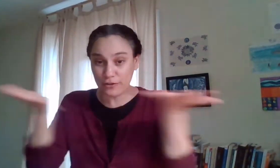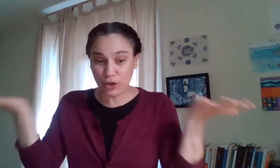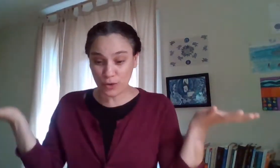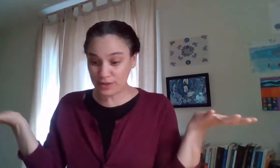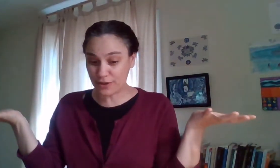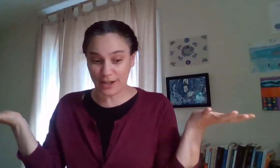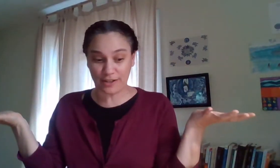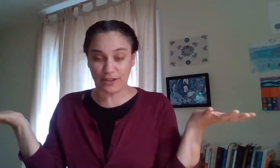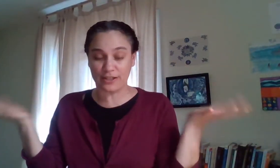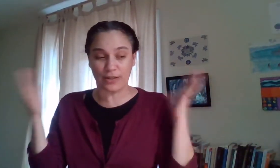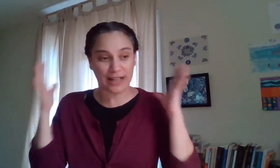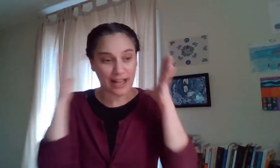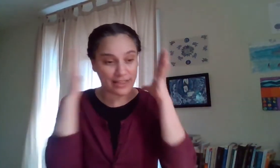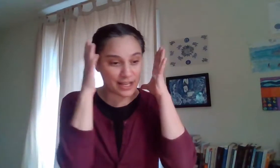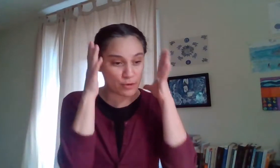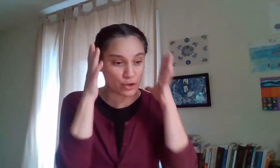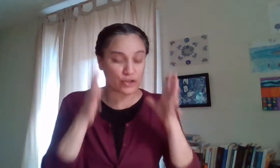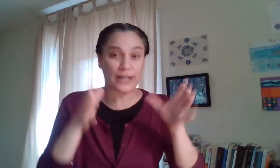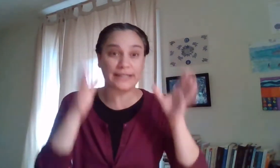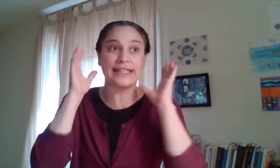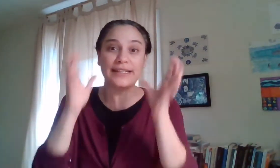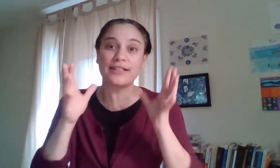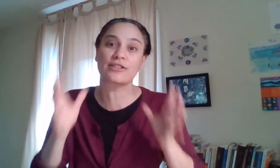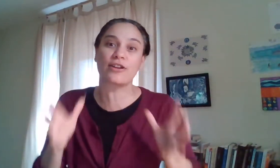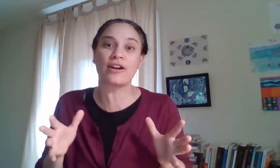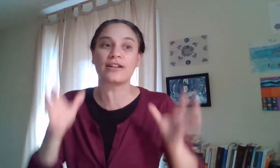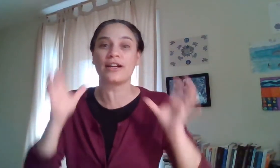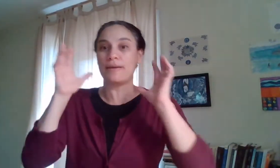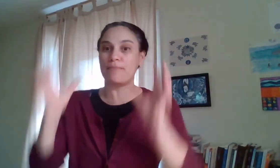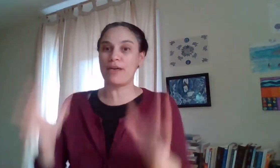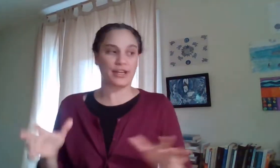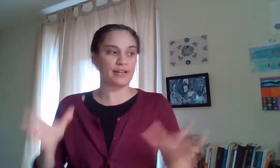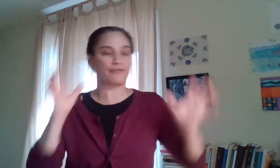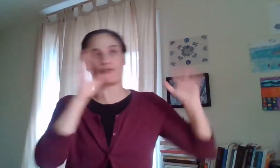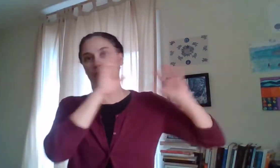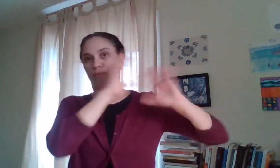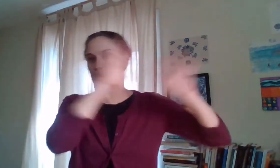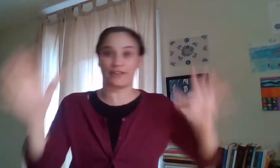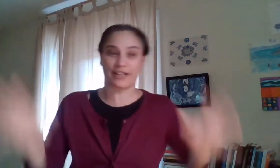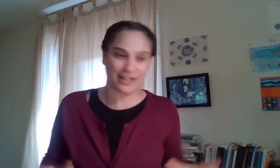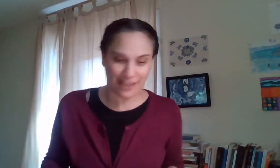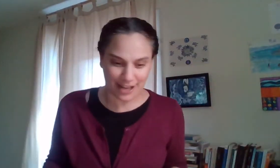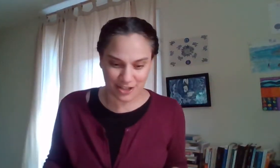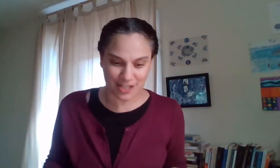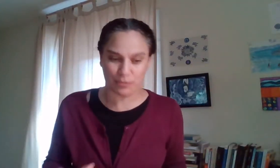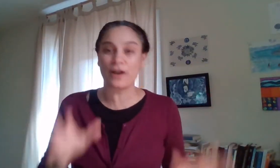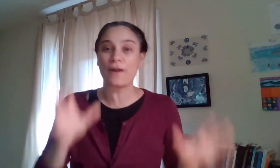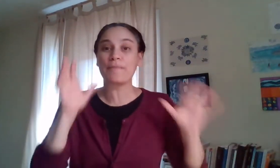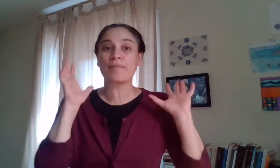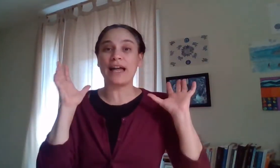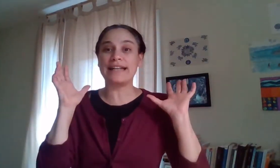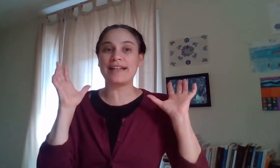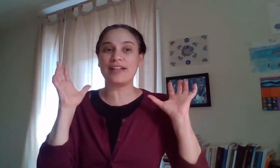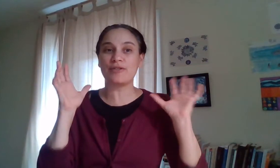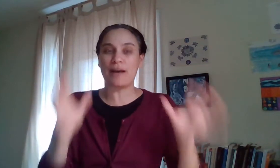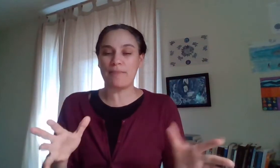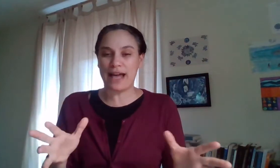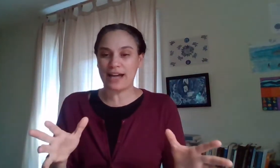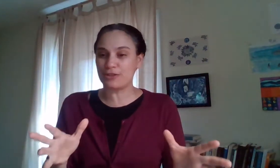of those variety of things you're like i think i'm going to try the index card method from whatever kenneth atage's book and then you come back to